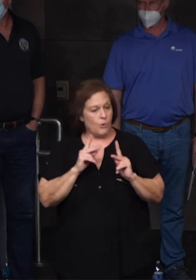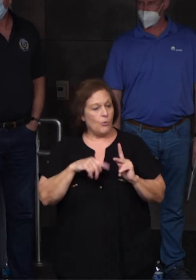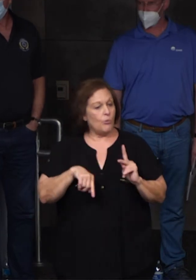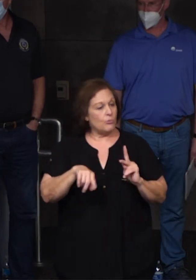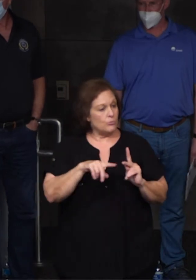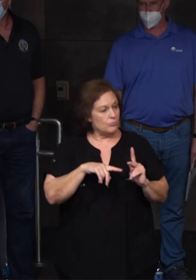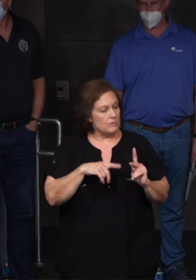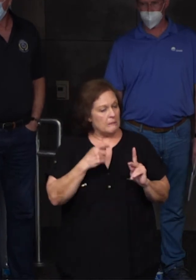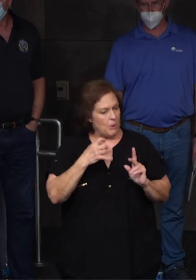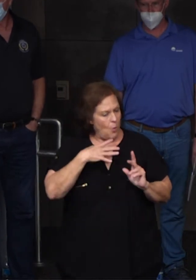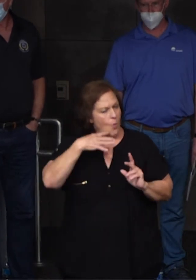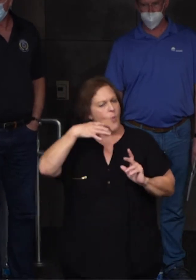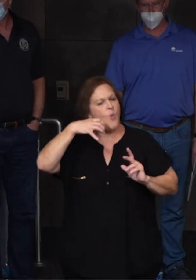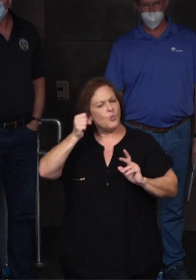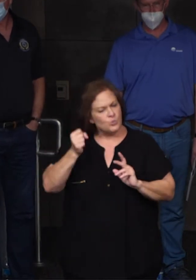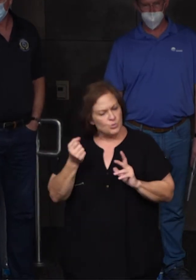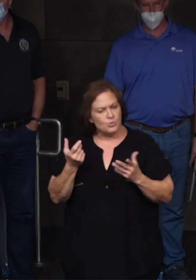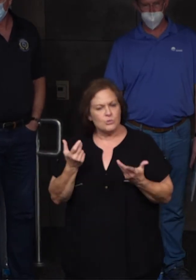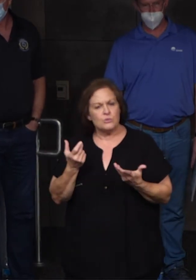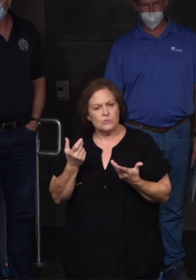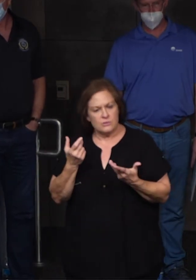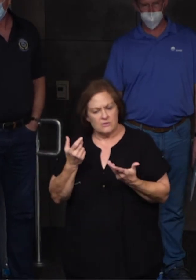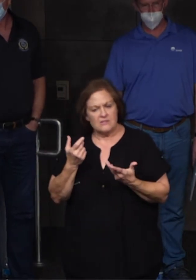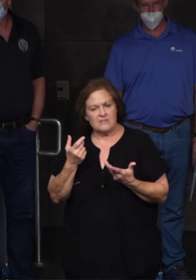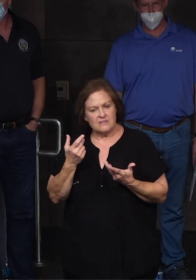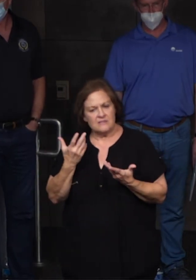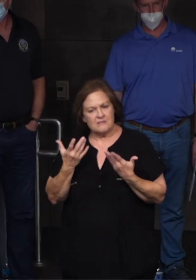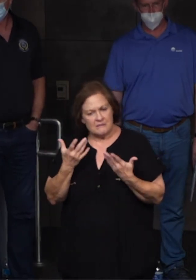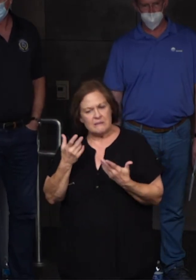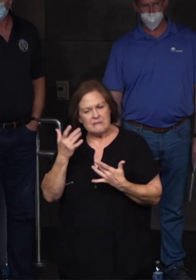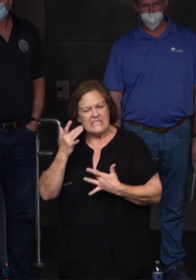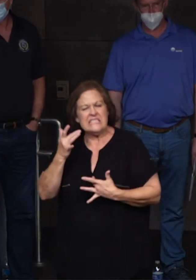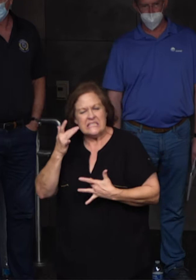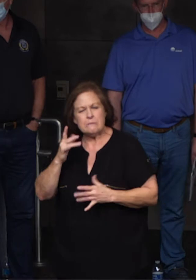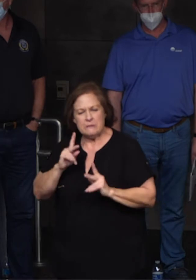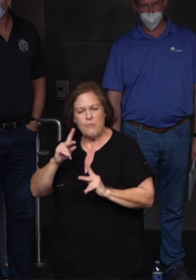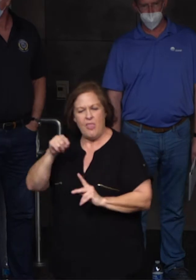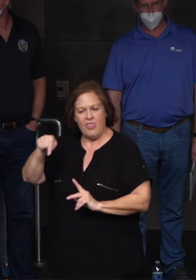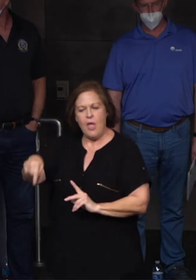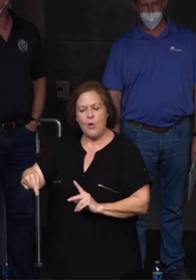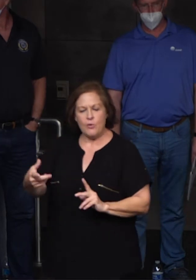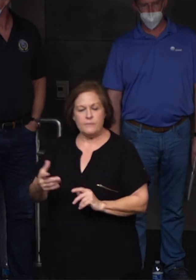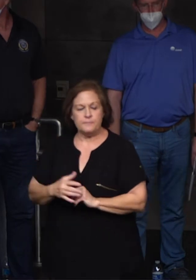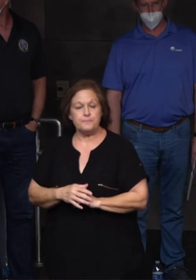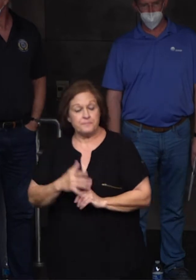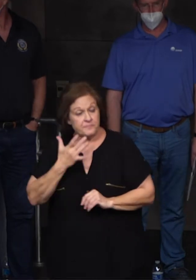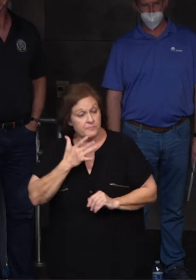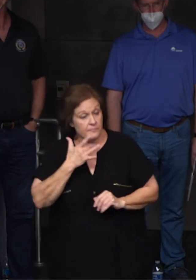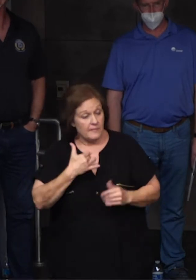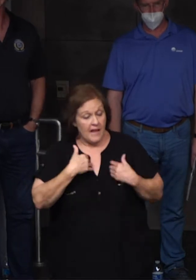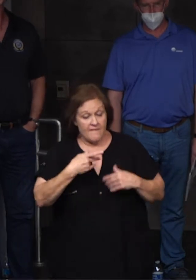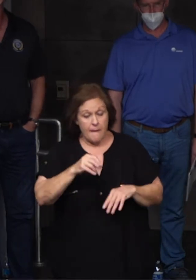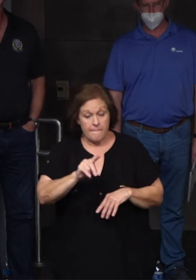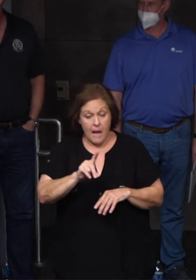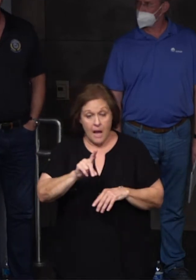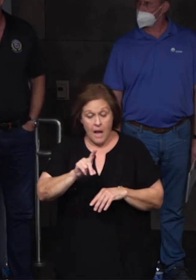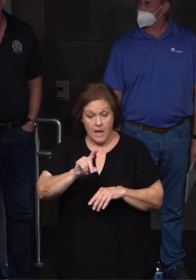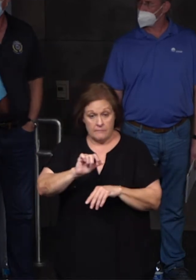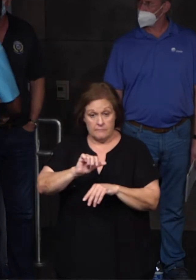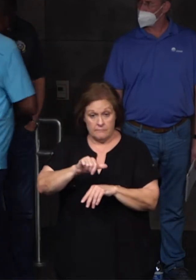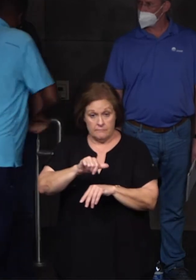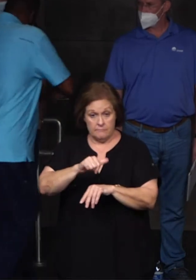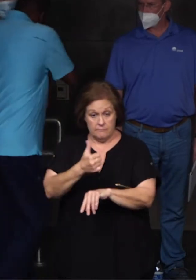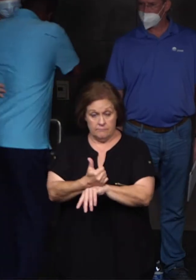a little older and a little bit, lack of a better word, sicker, if you will. So we're fortunate to have the PARD distribution that happens